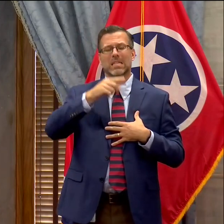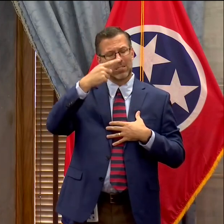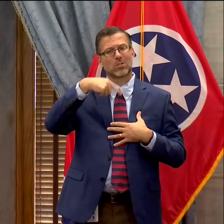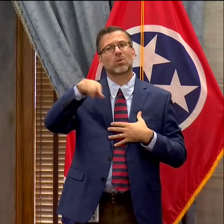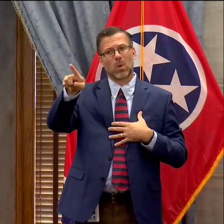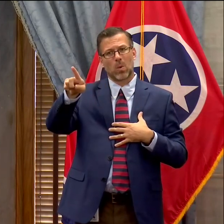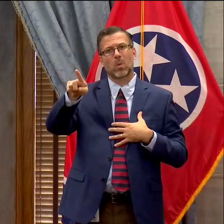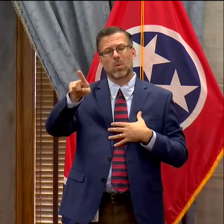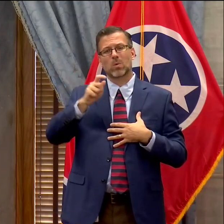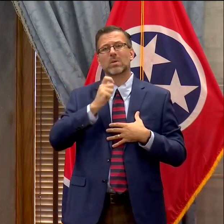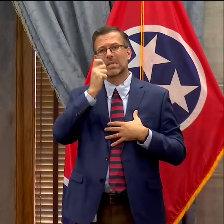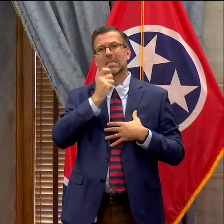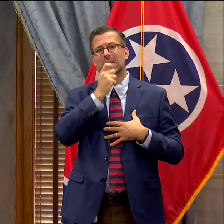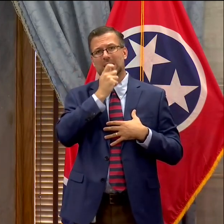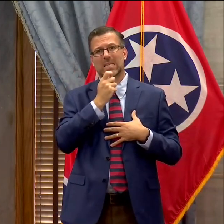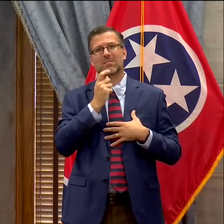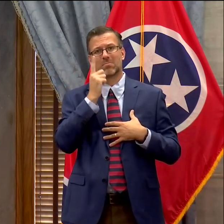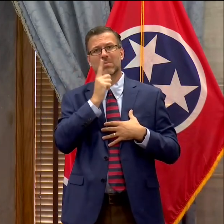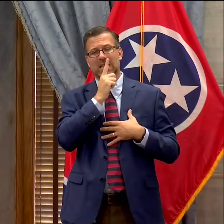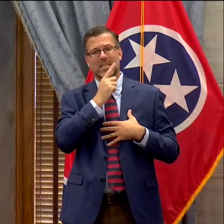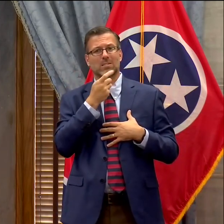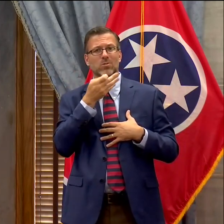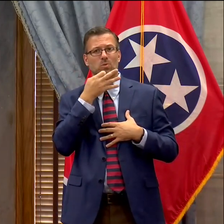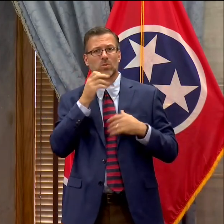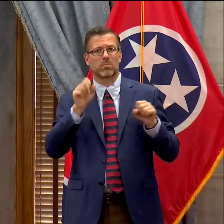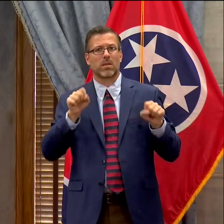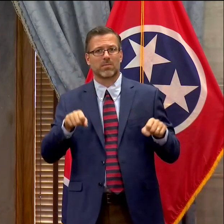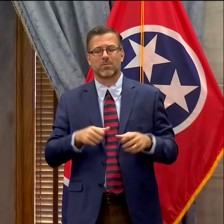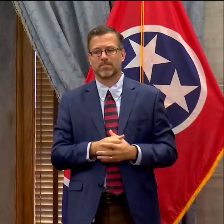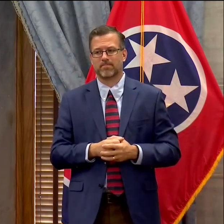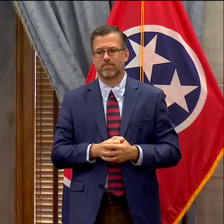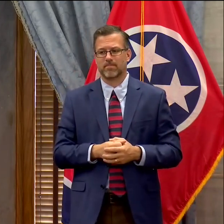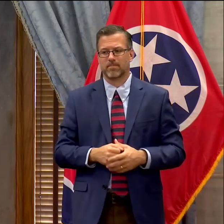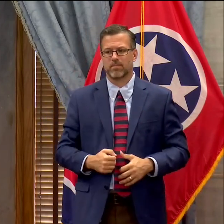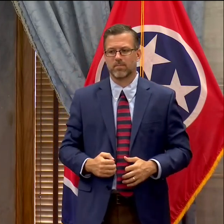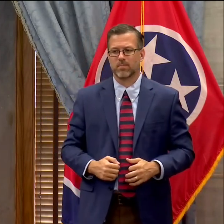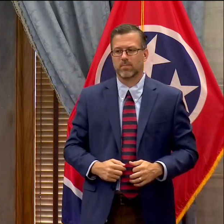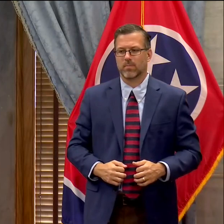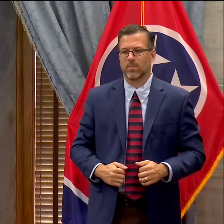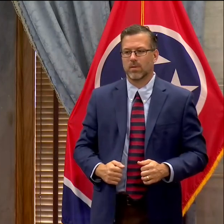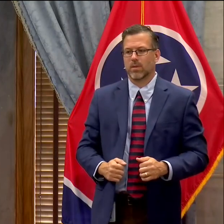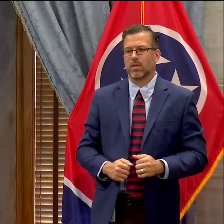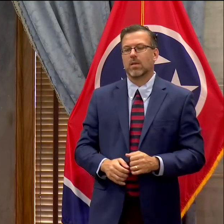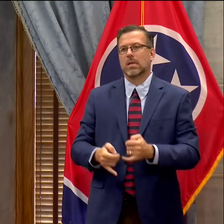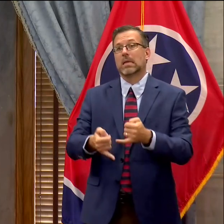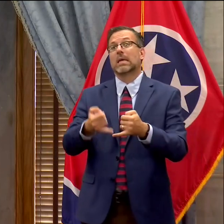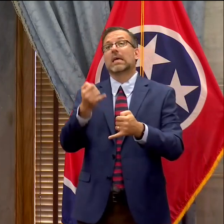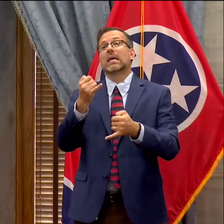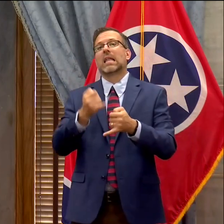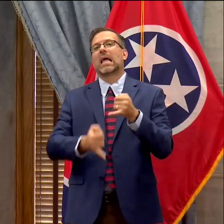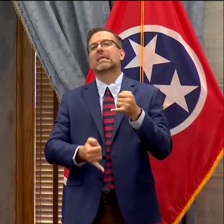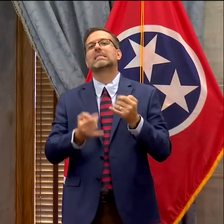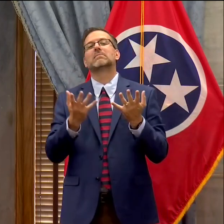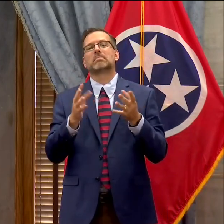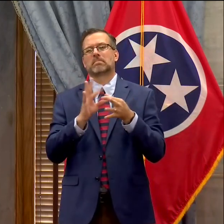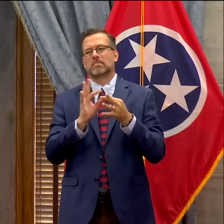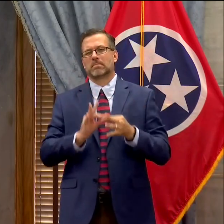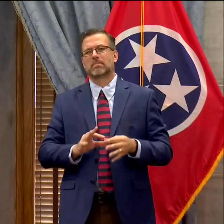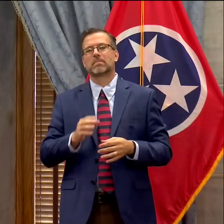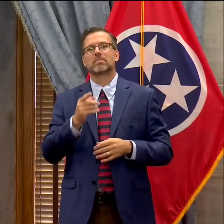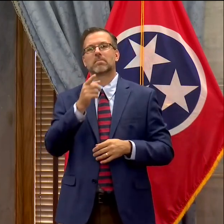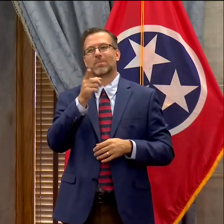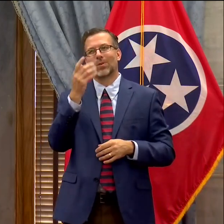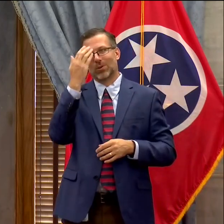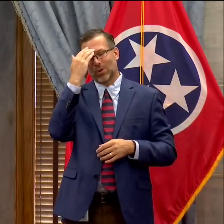that test and know your status. And finally, if you're wondering what you can do to help, I know you realize